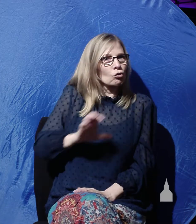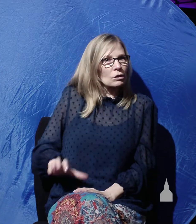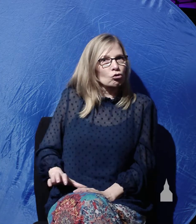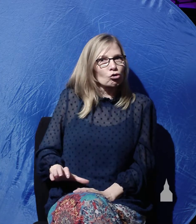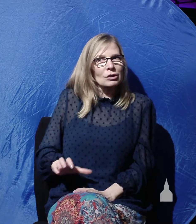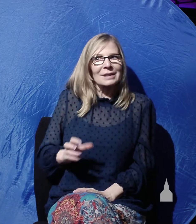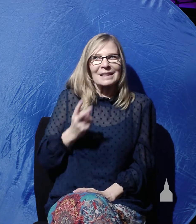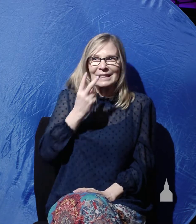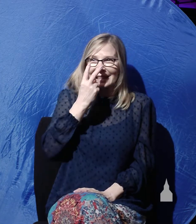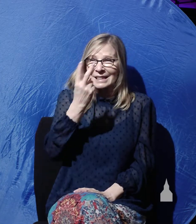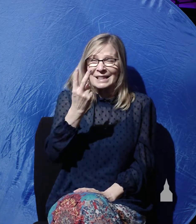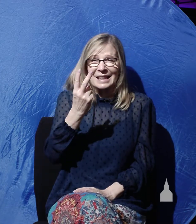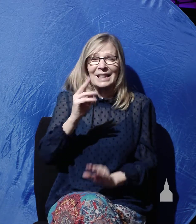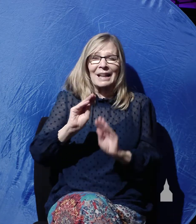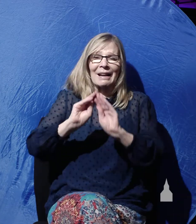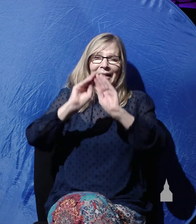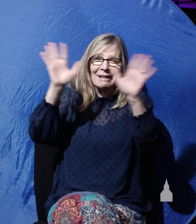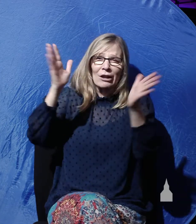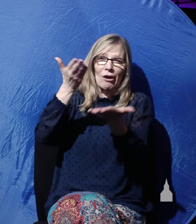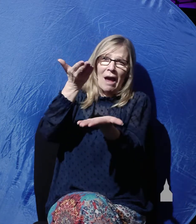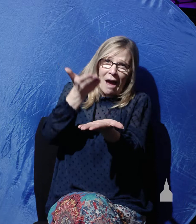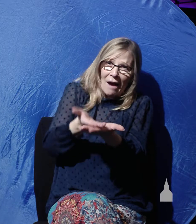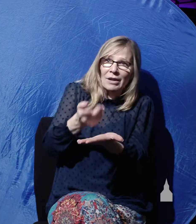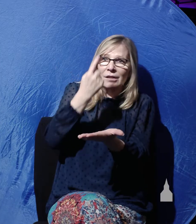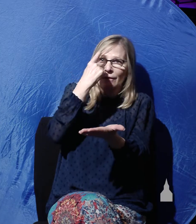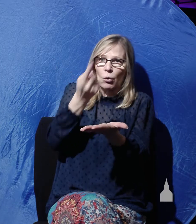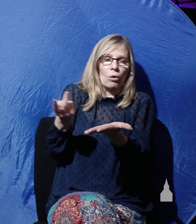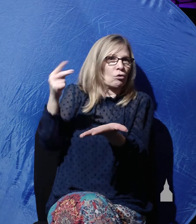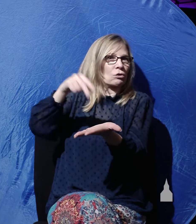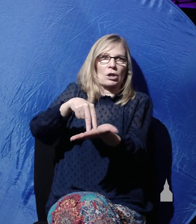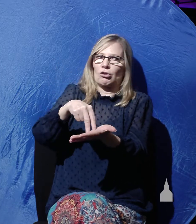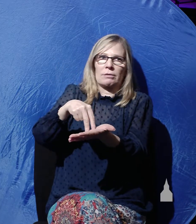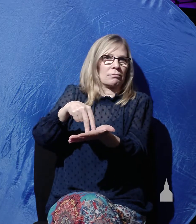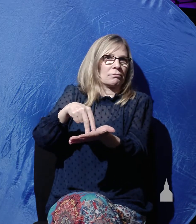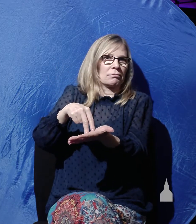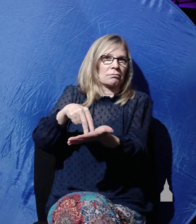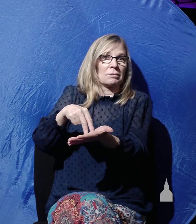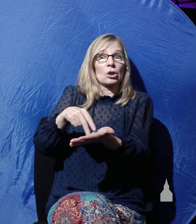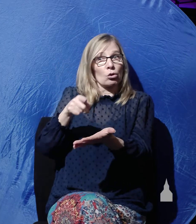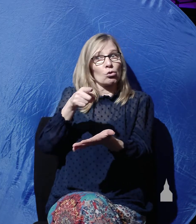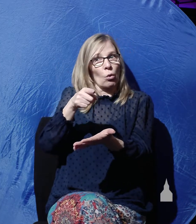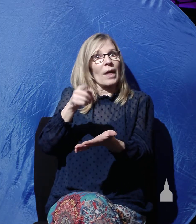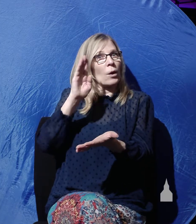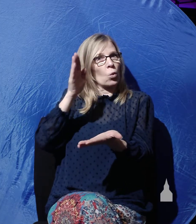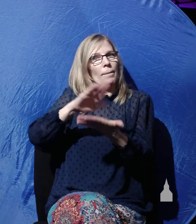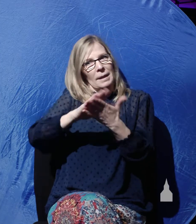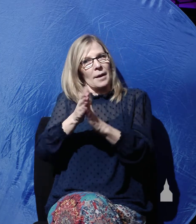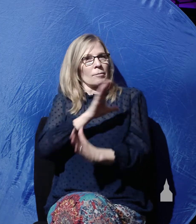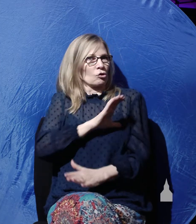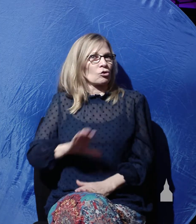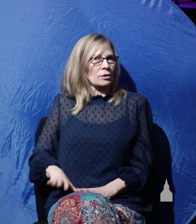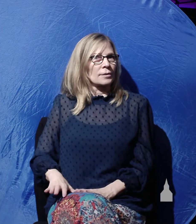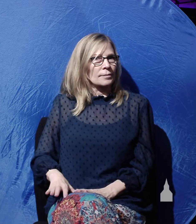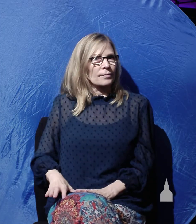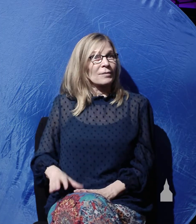clear evidence for the resurrection so that they would become Christians. So, if you are